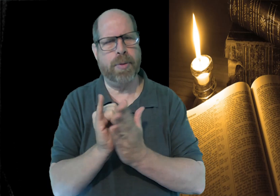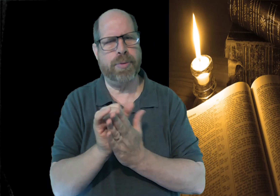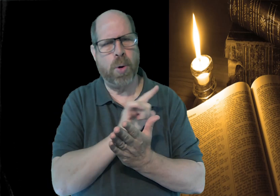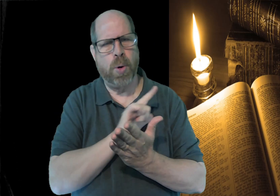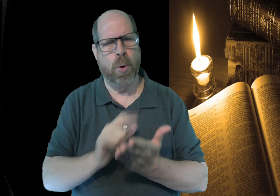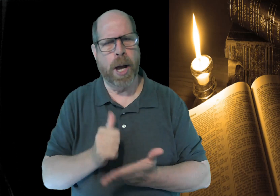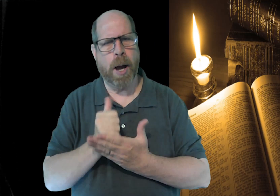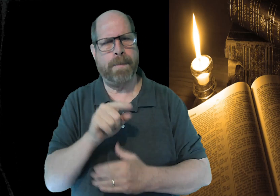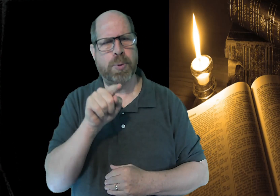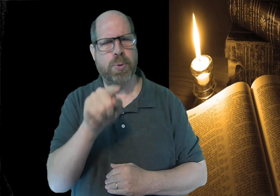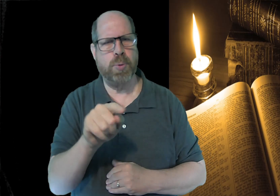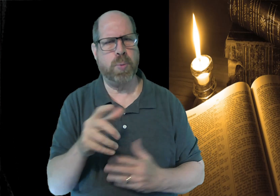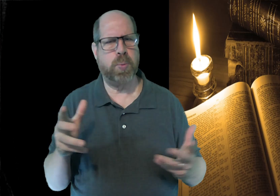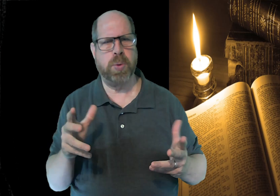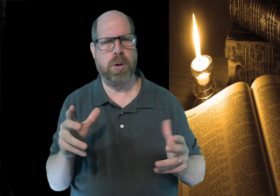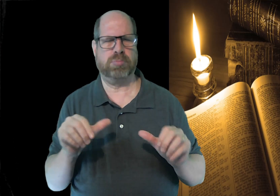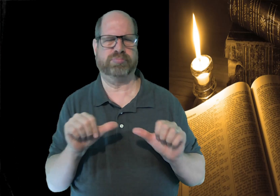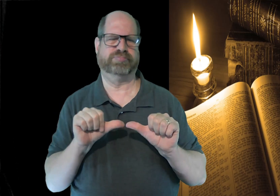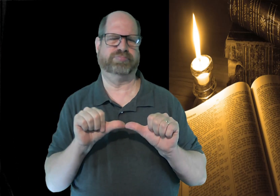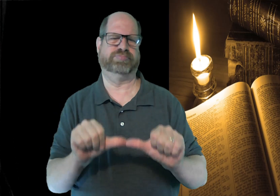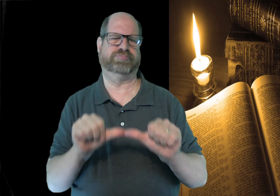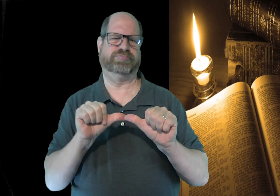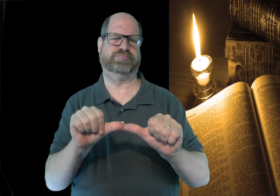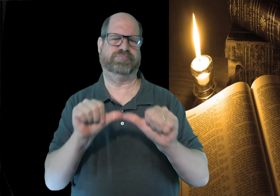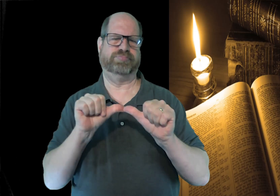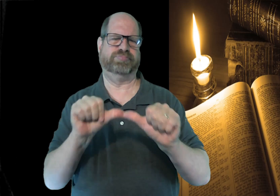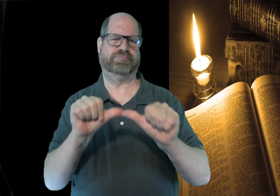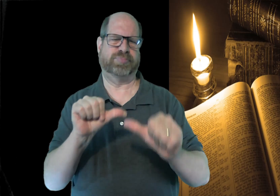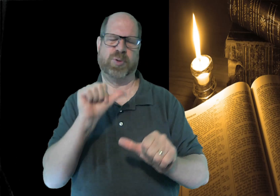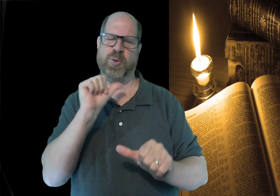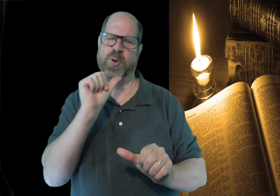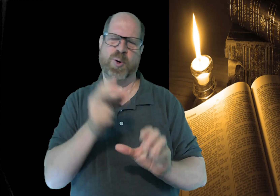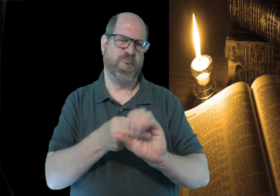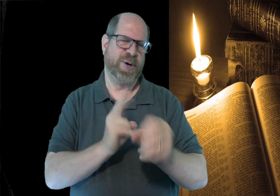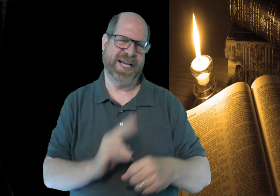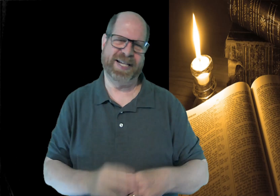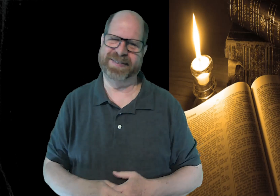And I pray that the Lord would help you to keep going and don't quit.